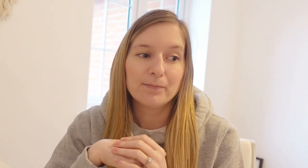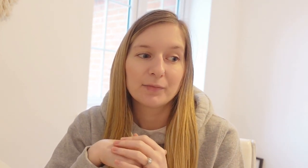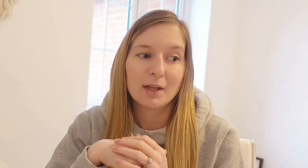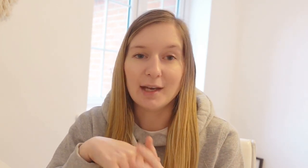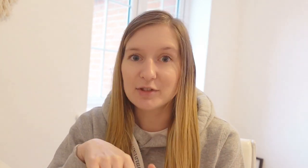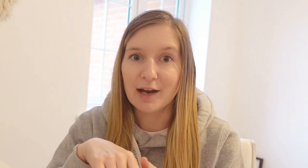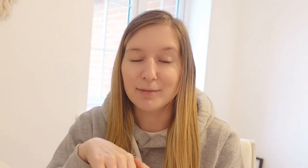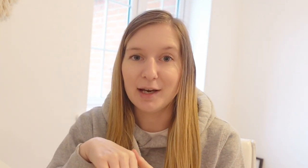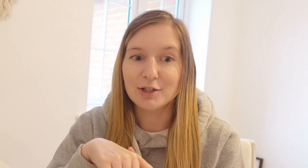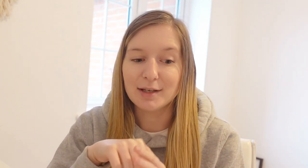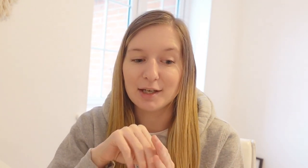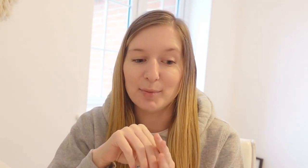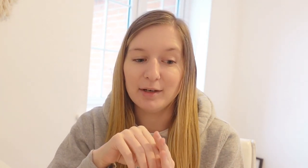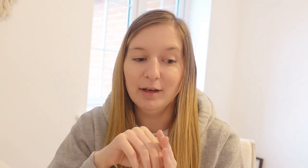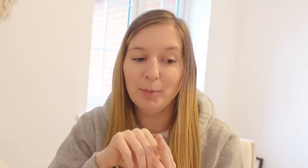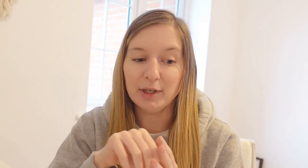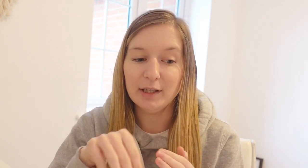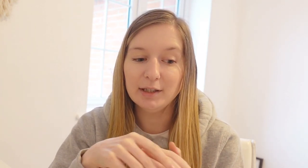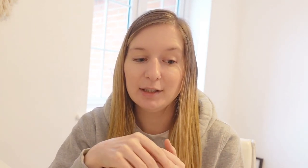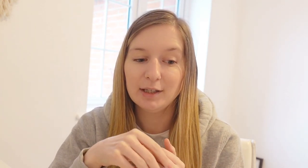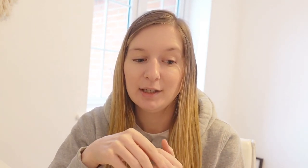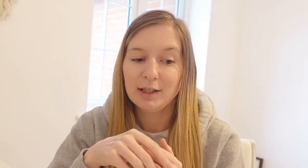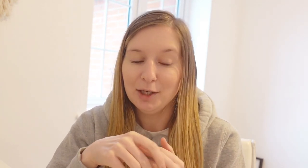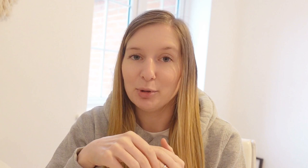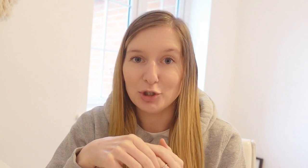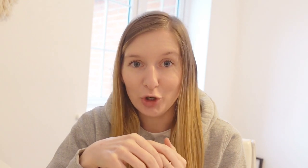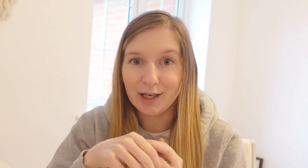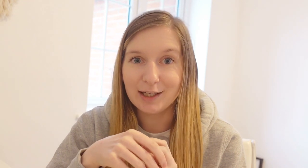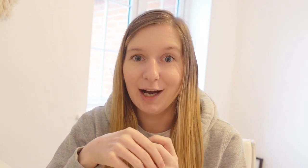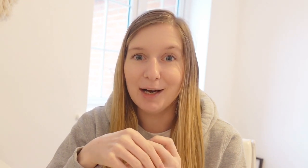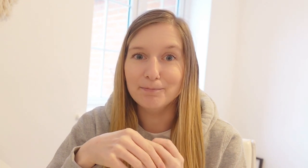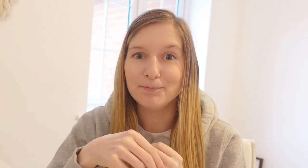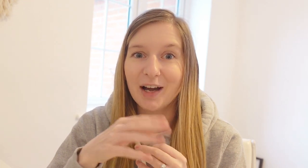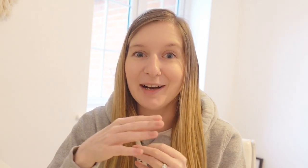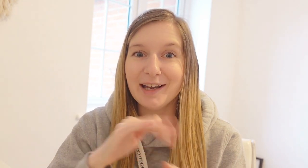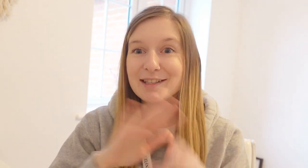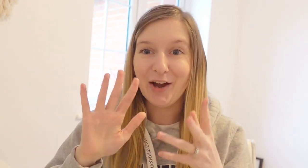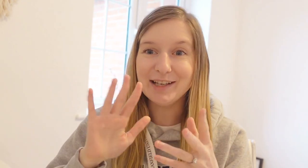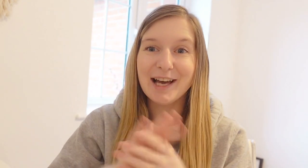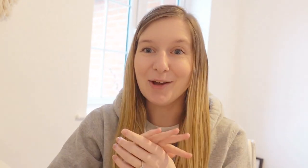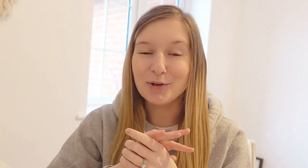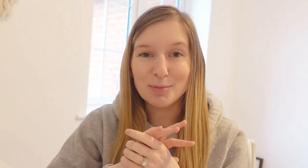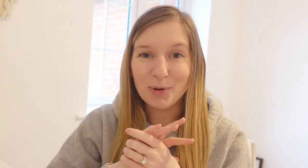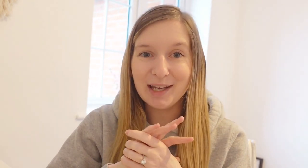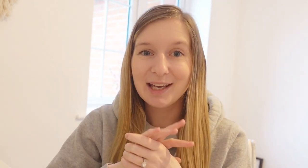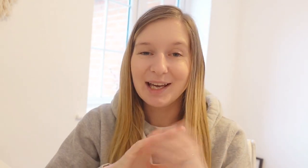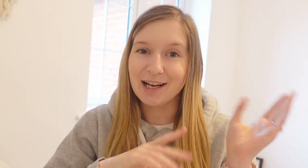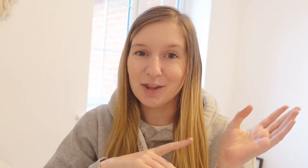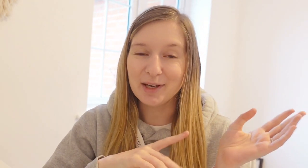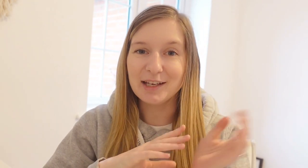The aftercare from NHS has been pretty pretty shocking. I signed hello and good morning at the beginning